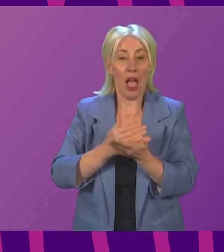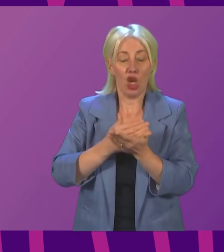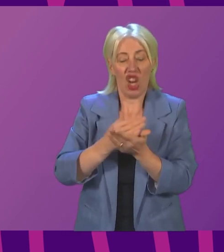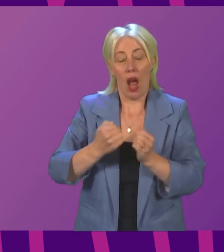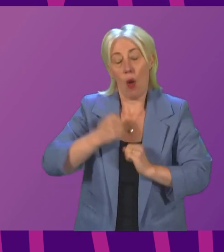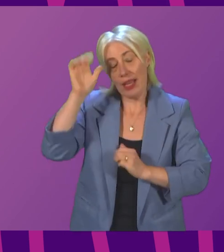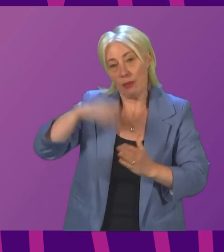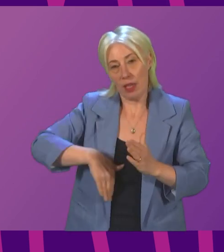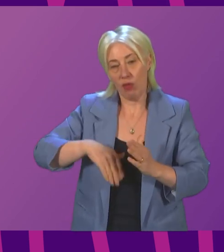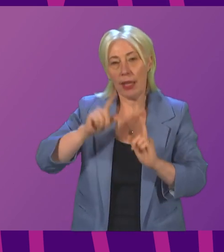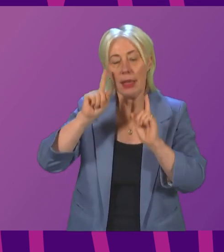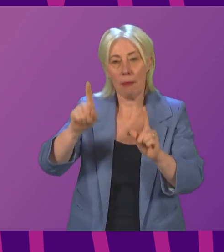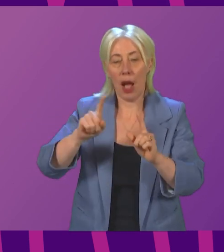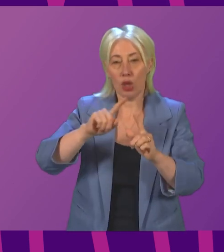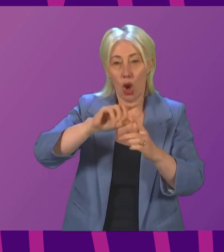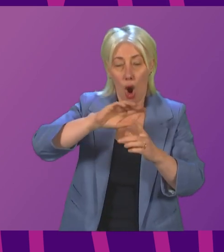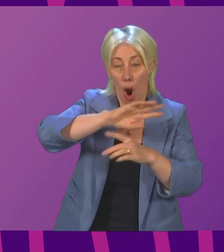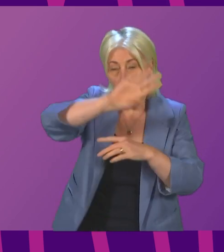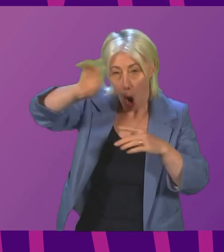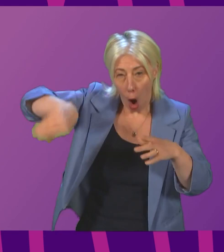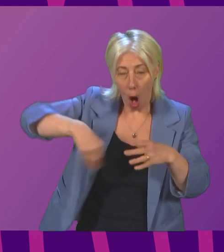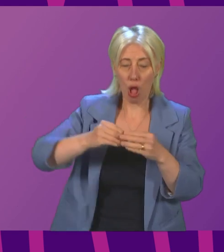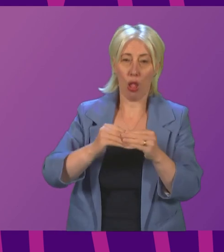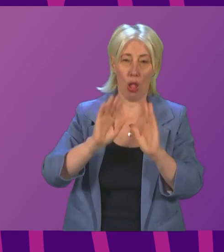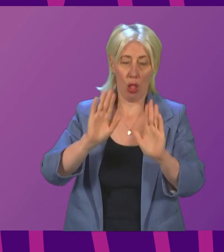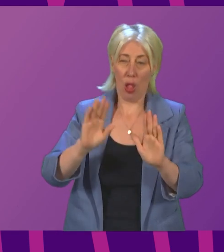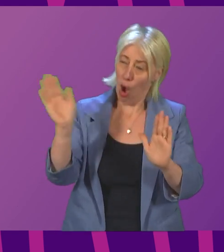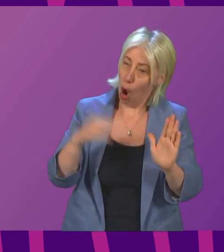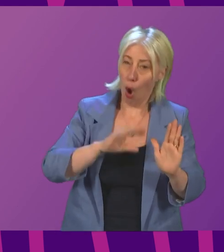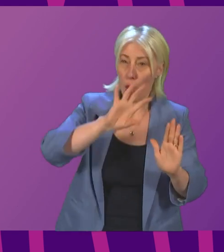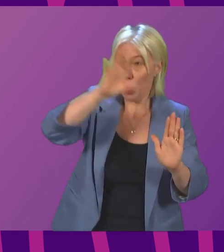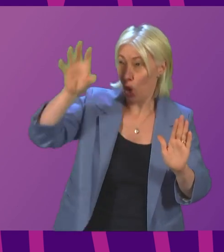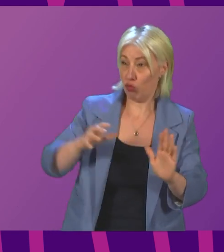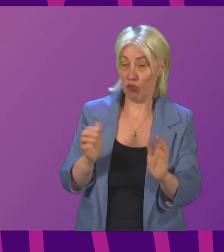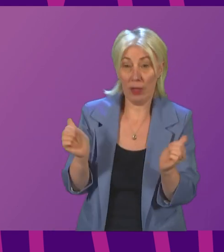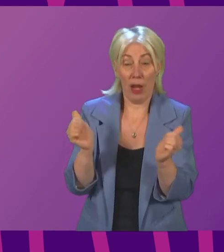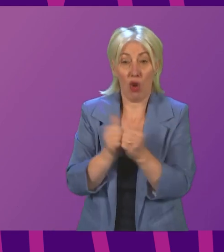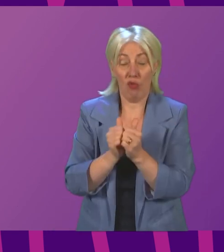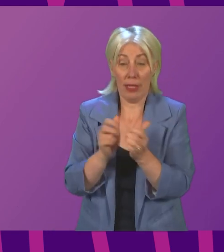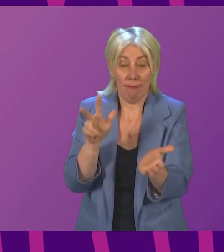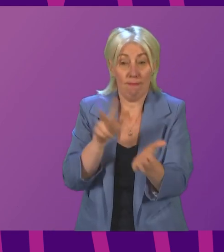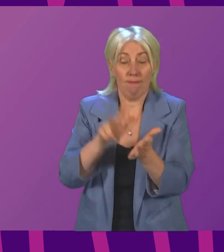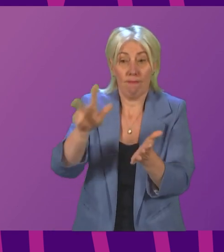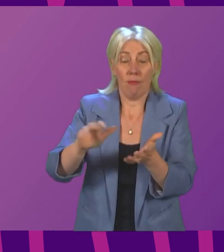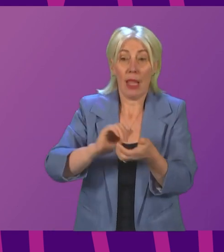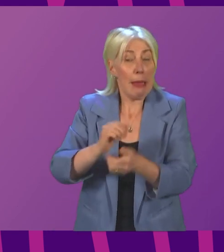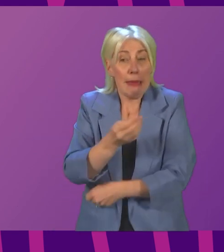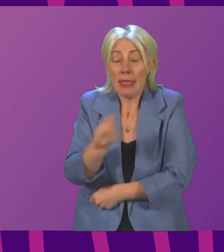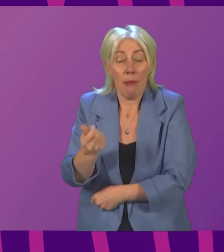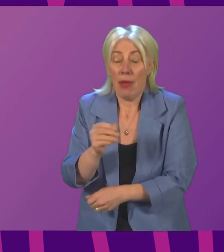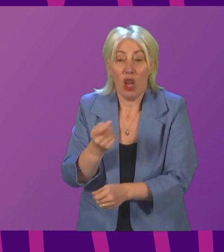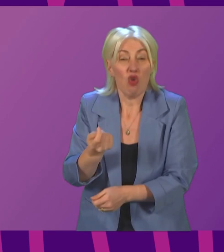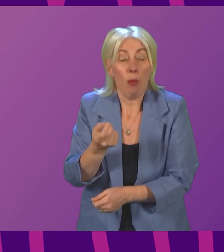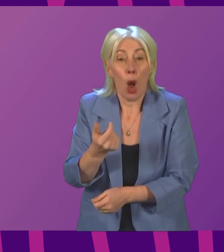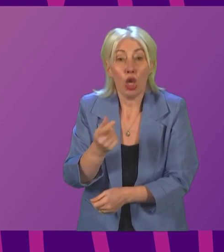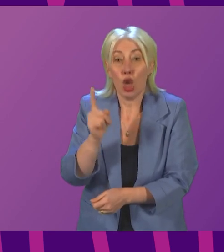but underpinning all of that I think for all these countries that are signed up and some of them don't really have much of an oil and gas sector